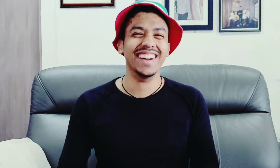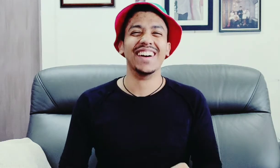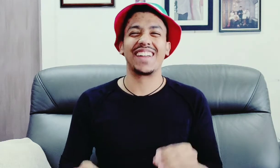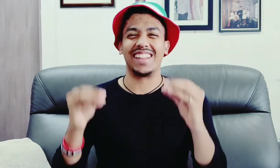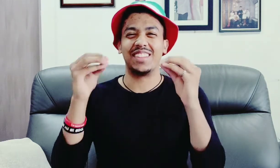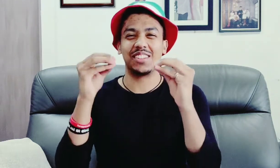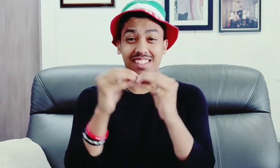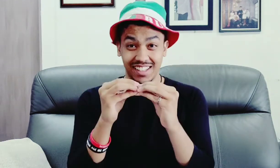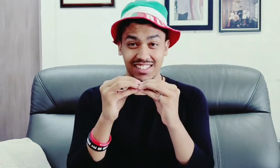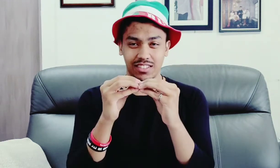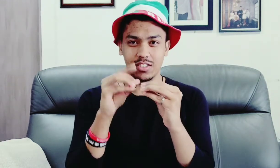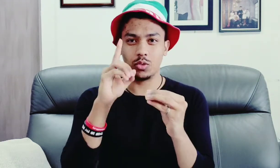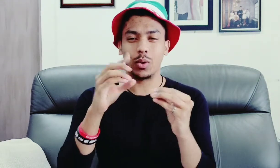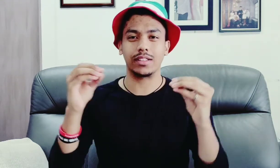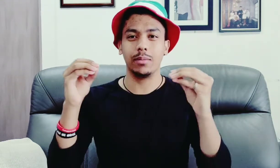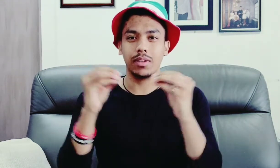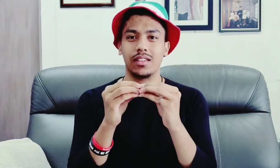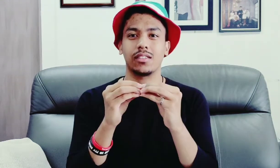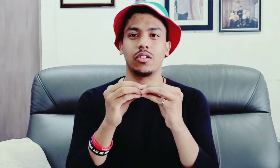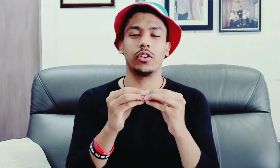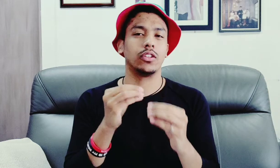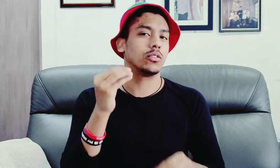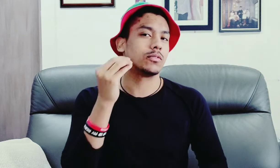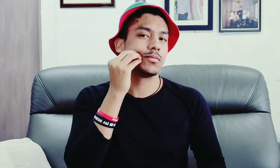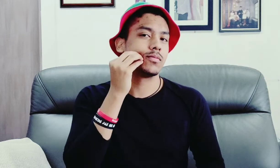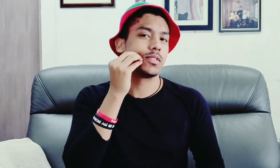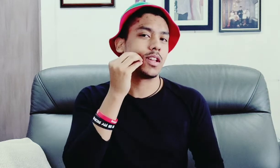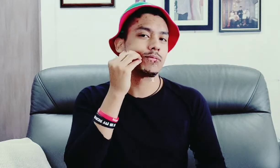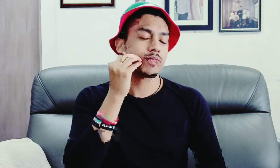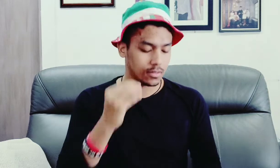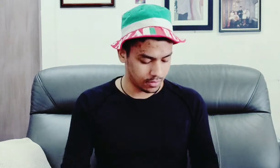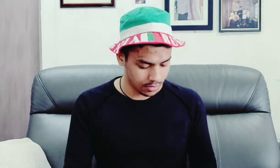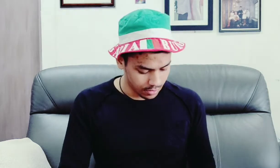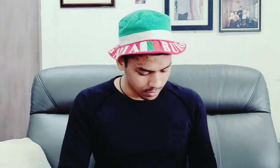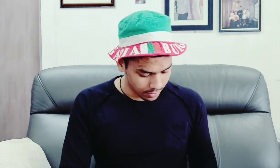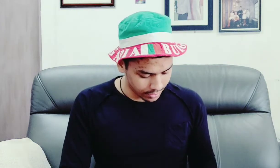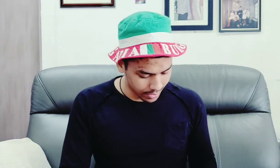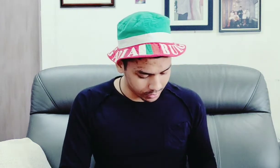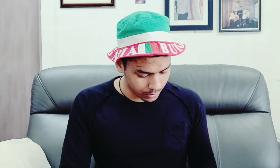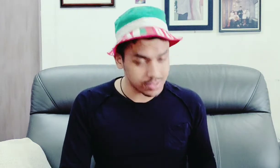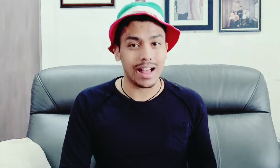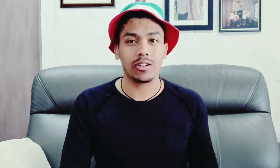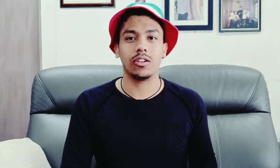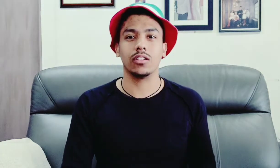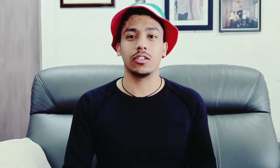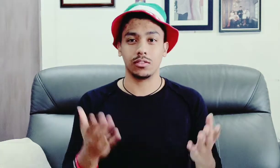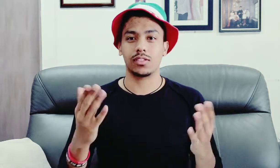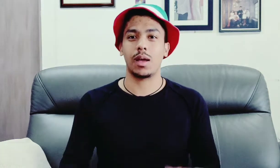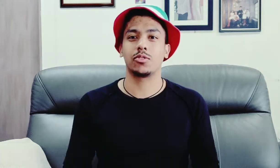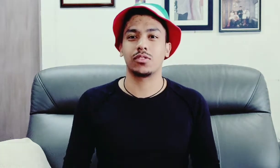okay this is kiss just do one time kiss or you can do kiss okay the next word is alcohol you know i'm sure